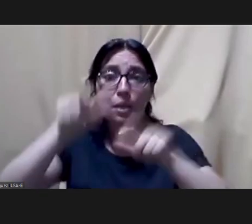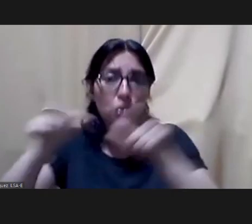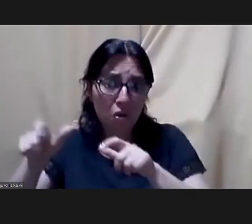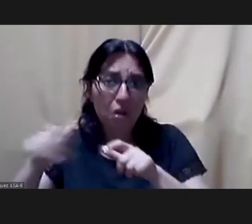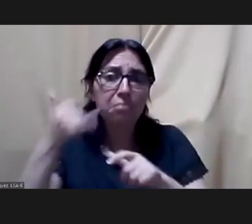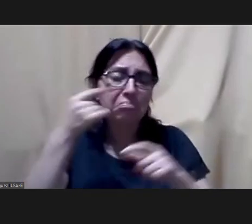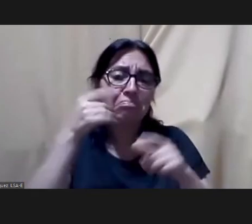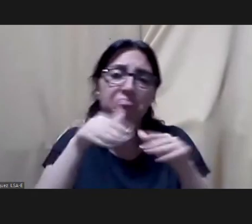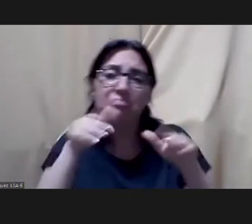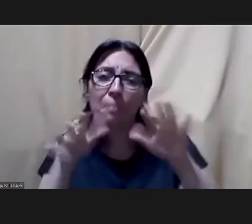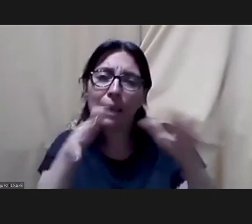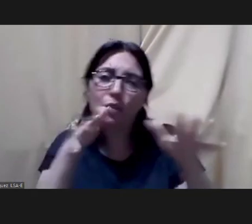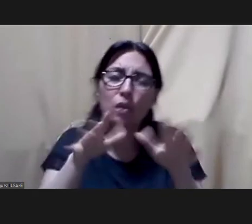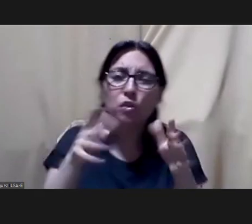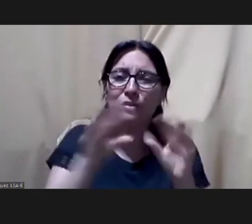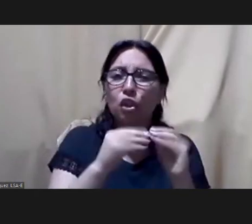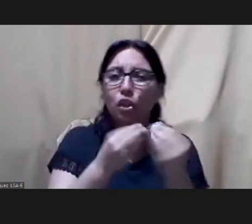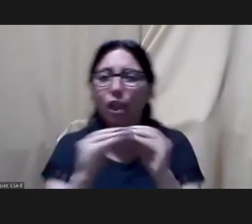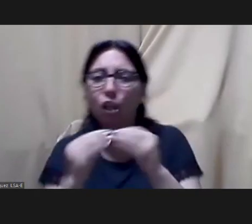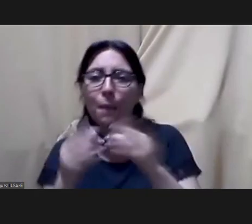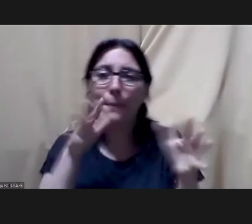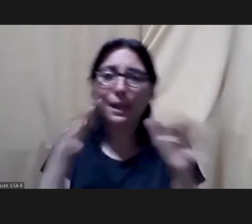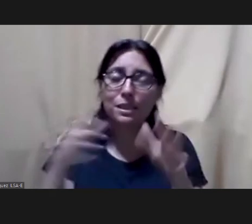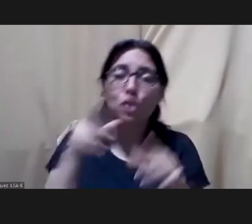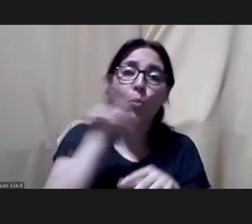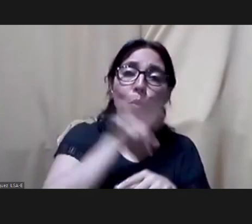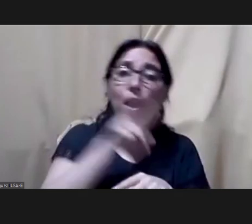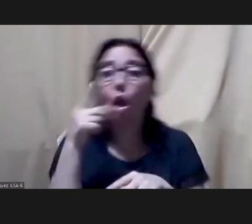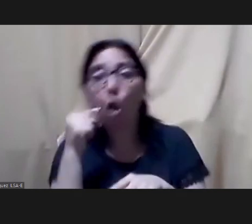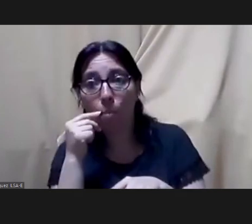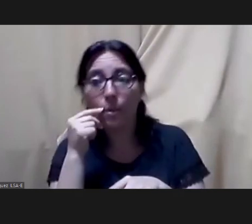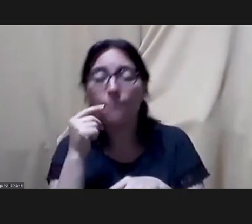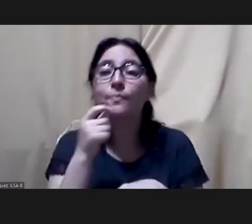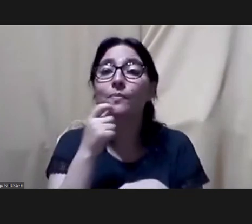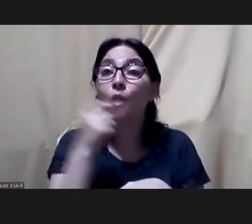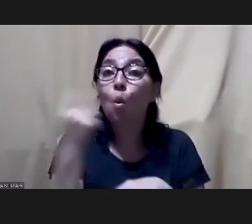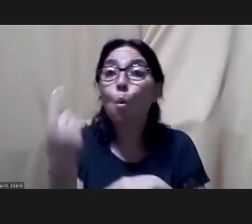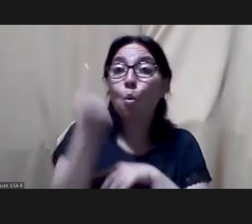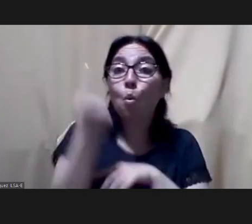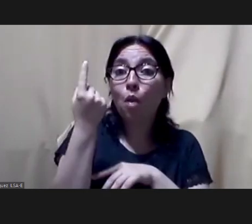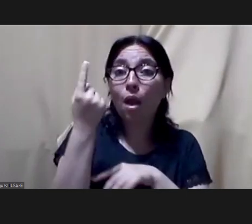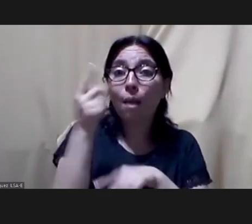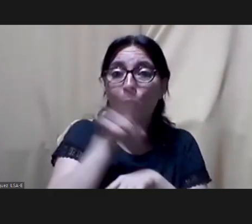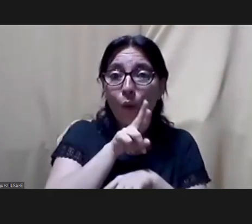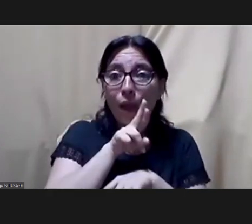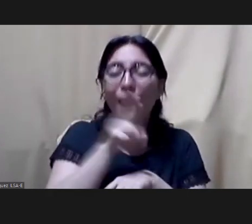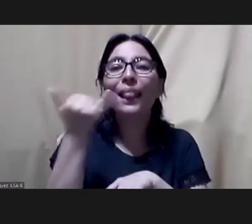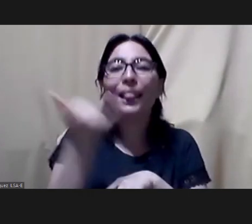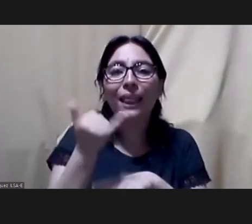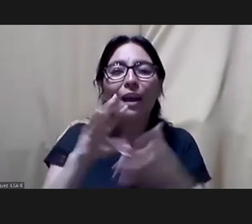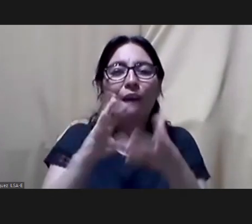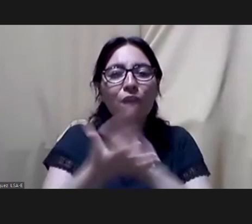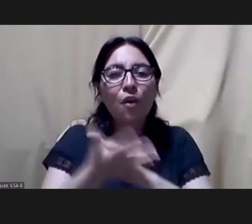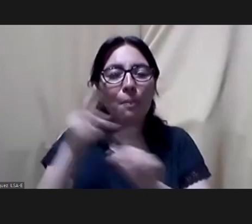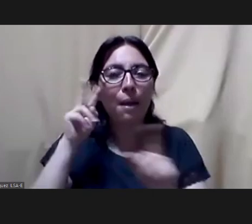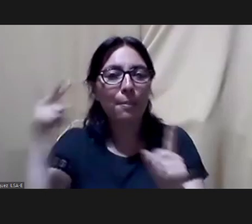people we have parity and if there is no parity then there should be more women than men and at least one of them will have